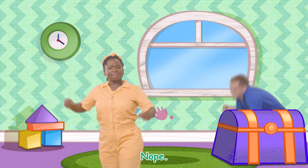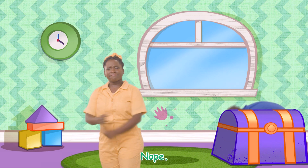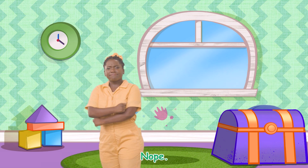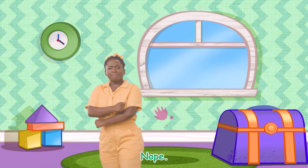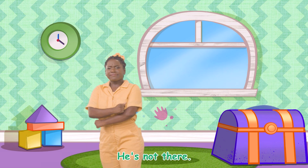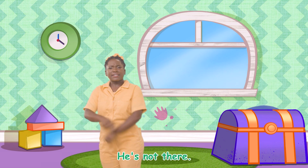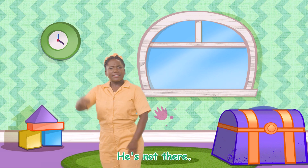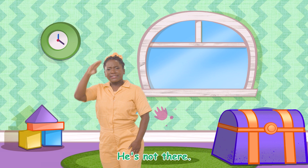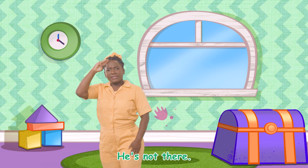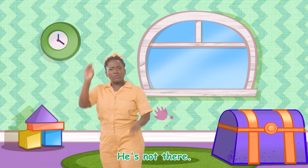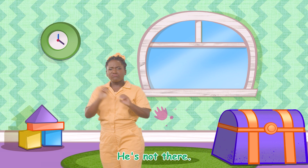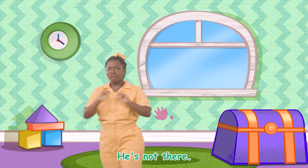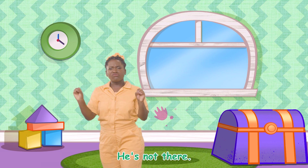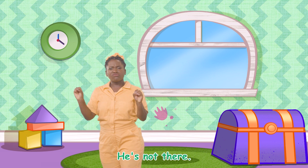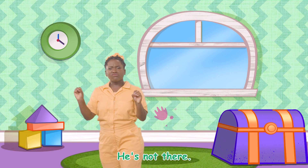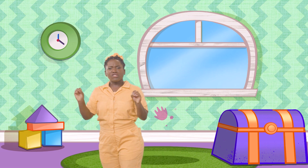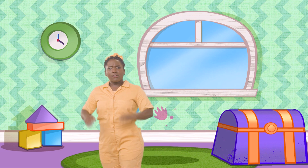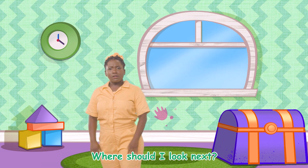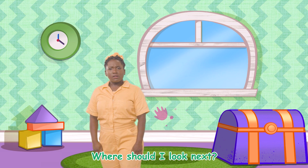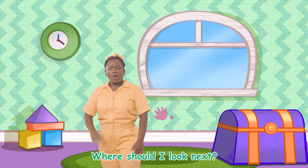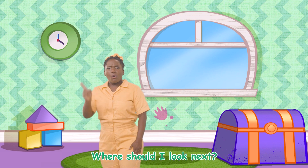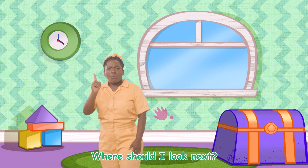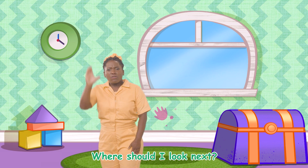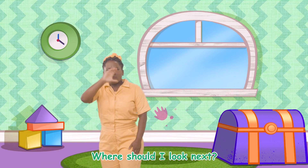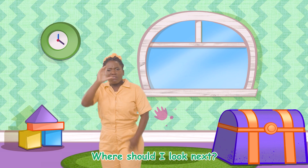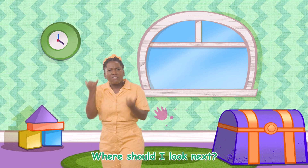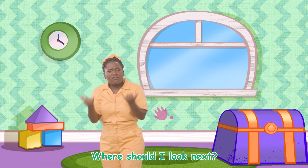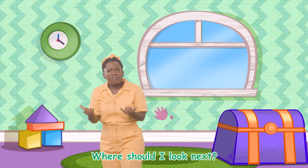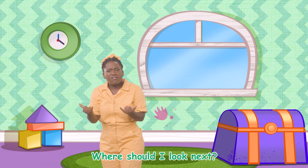Nope, he's not there. Where should I look next?